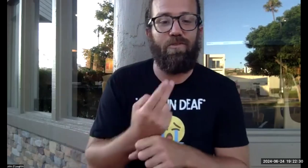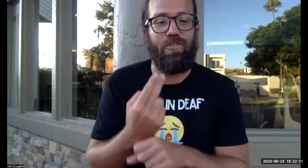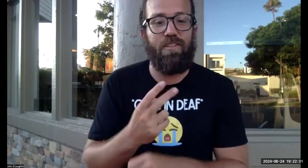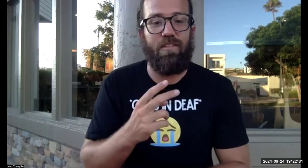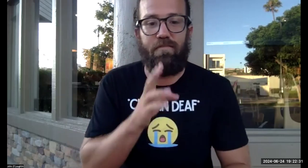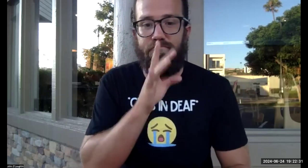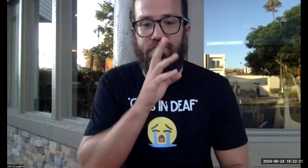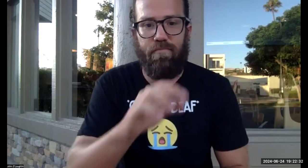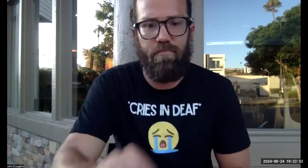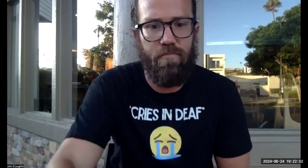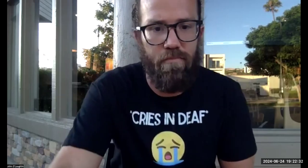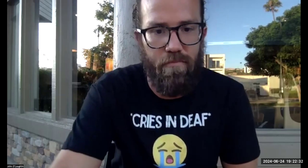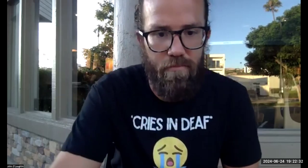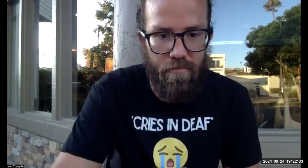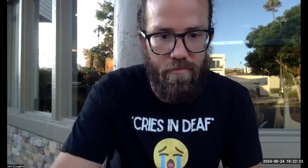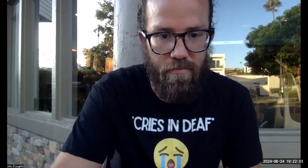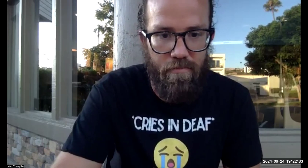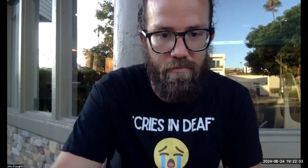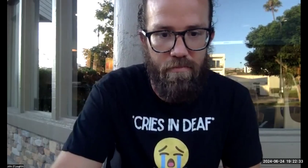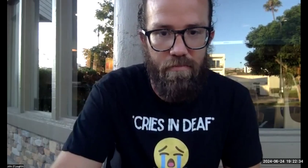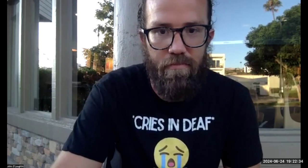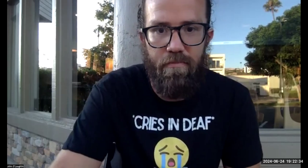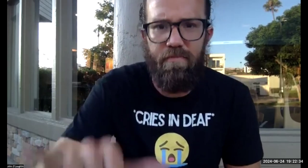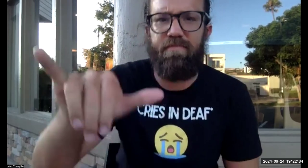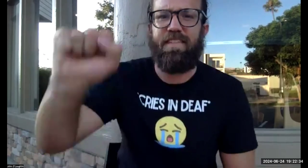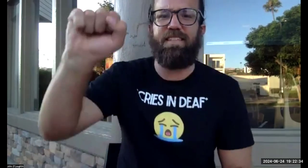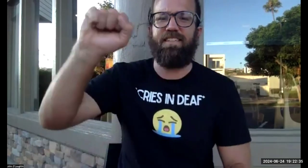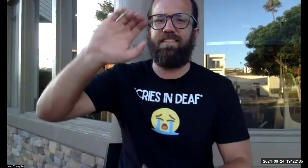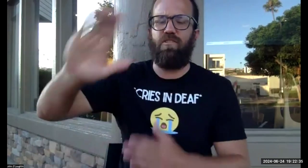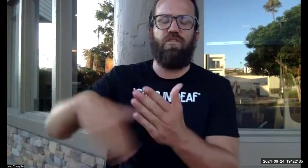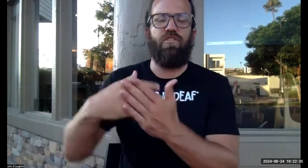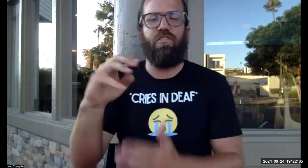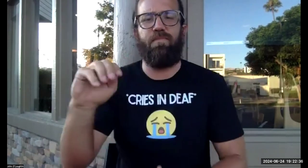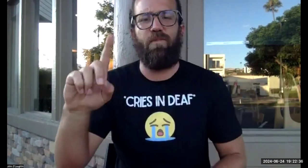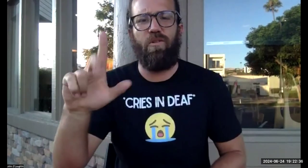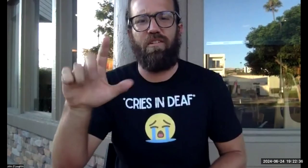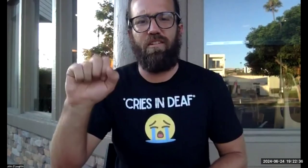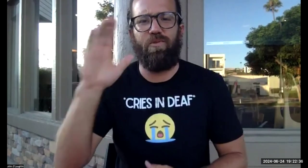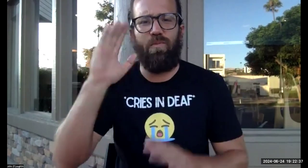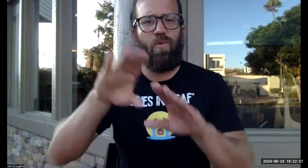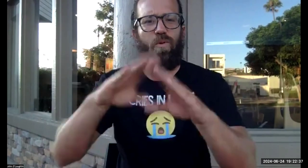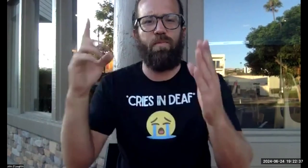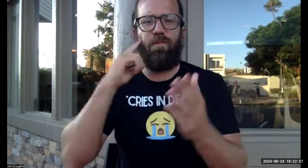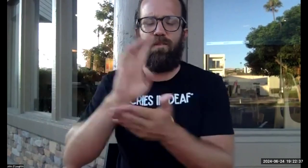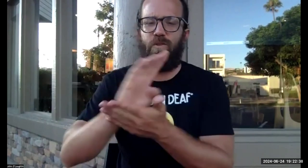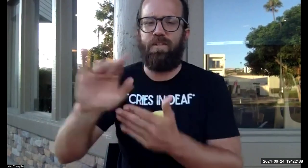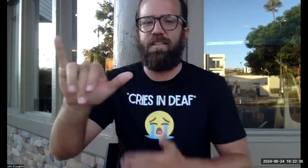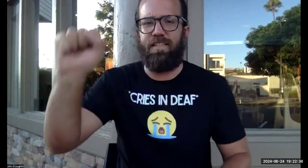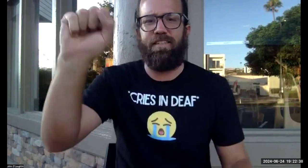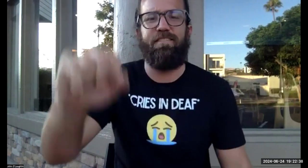You can go ahead and ask using, oh, somebody asked in the chat. Will all the modules be open all for